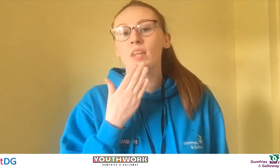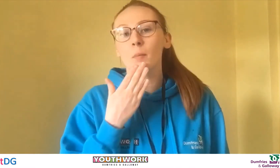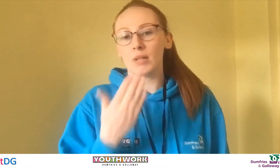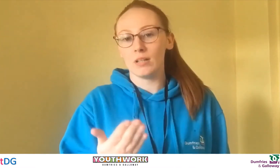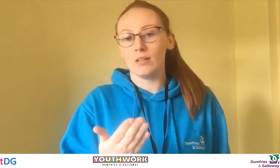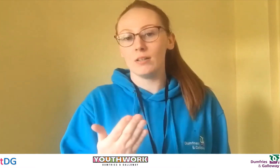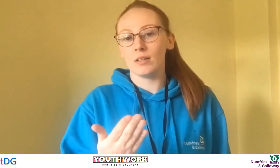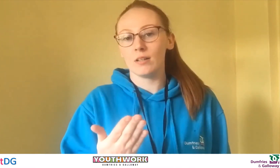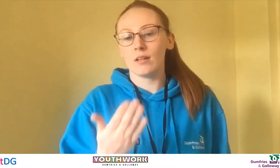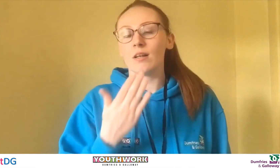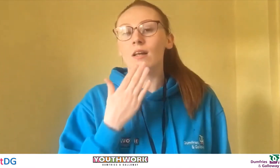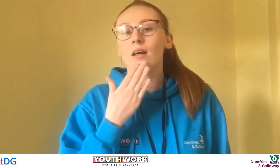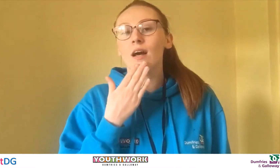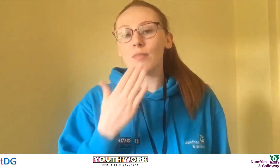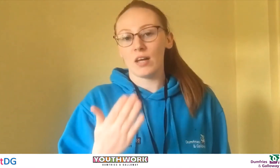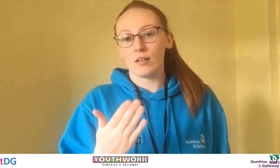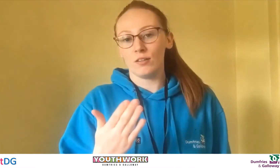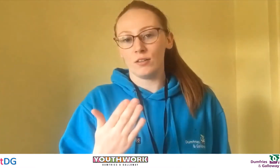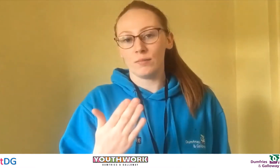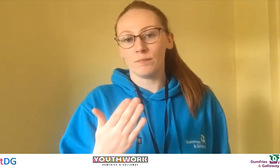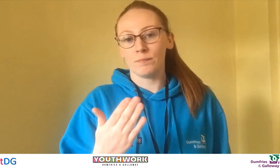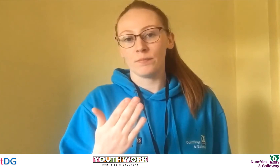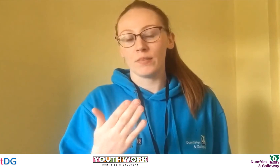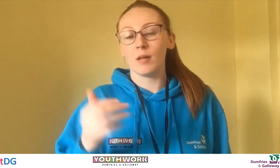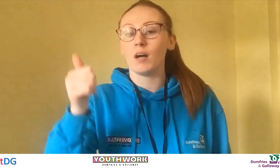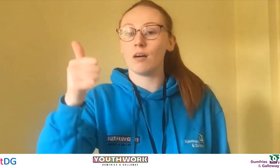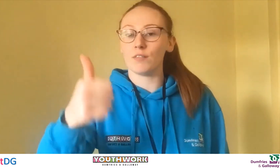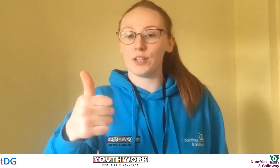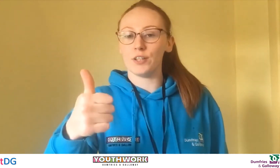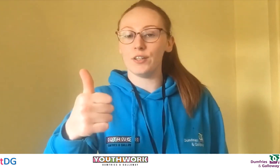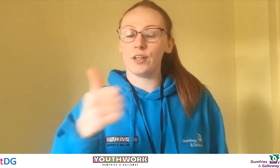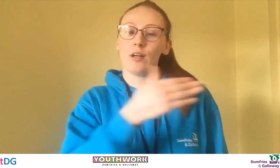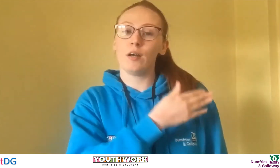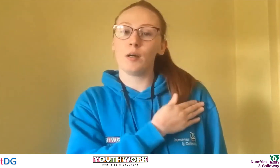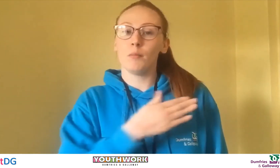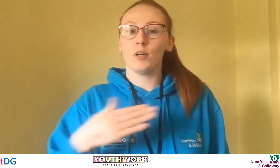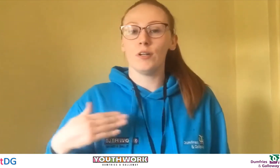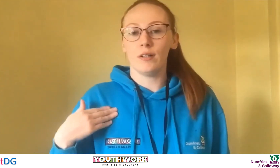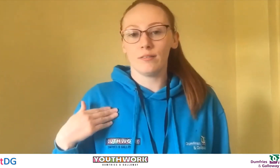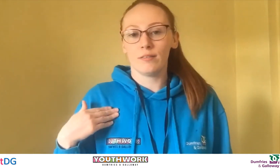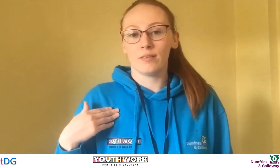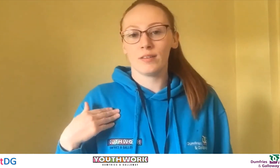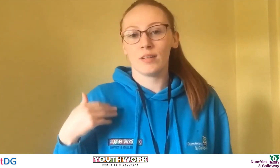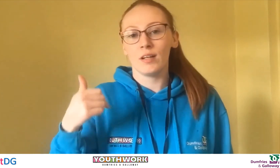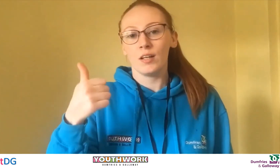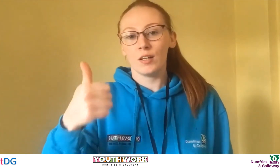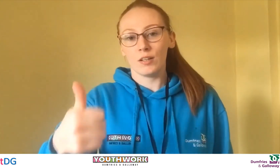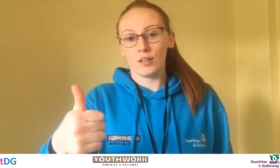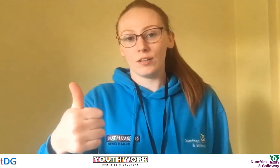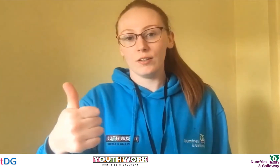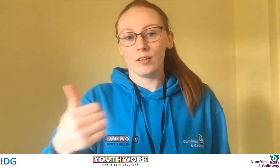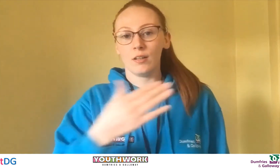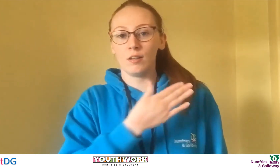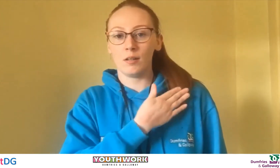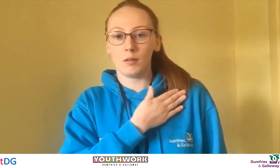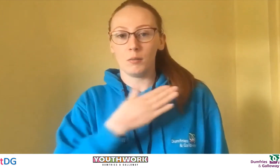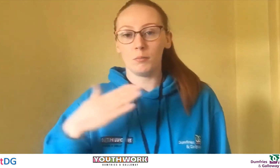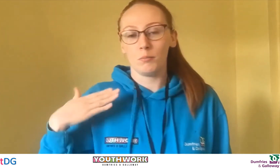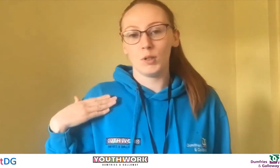please and thank you. Then we have good morning, good morning.